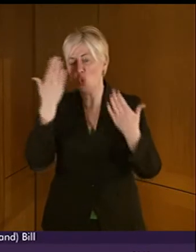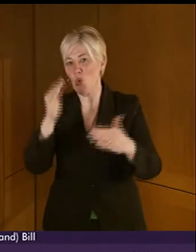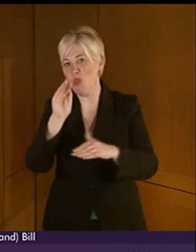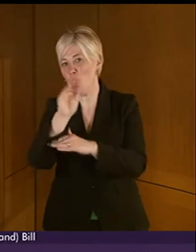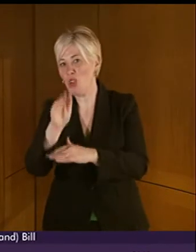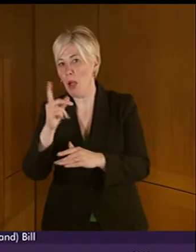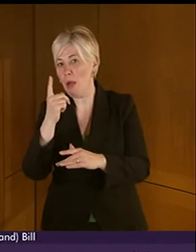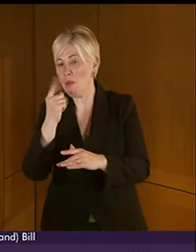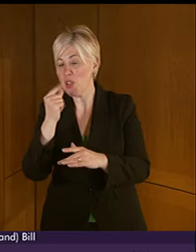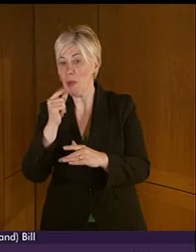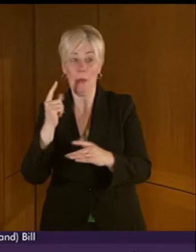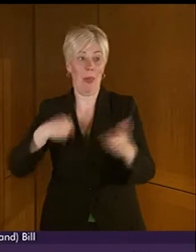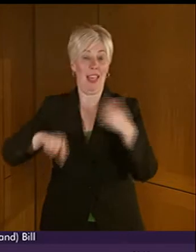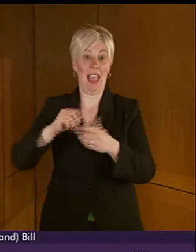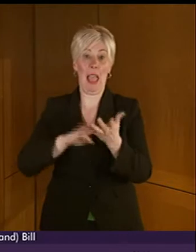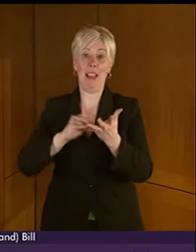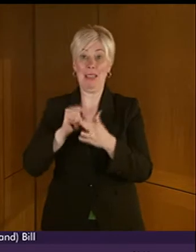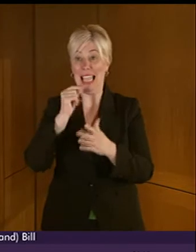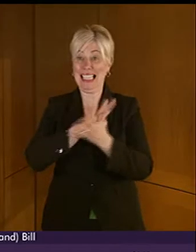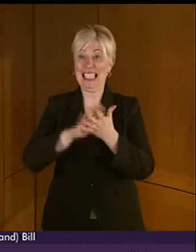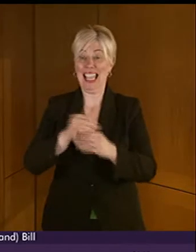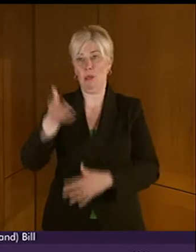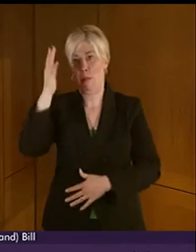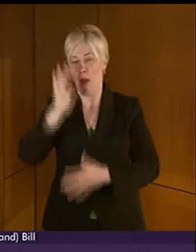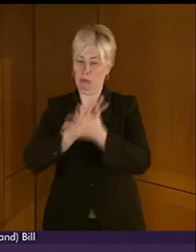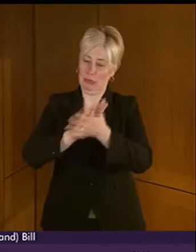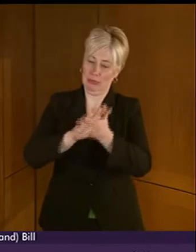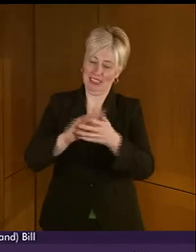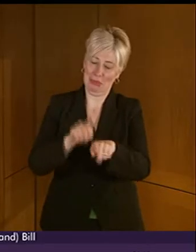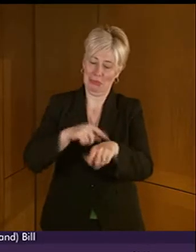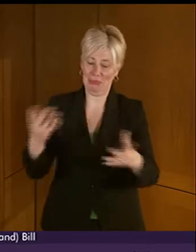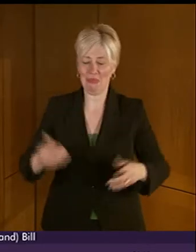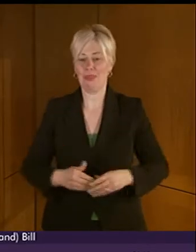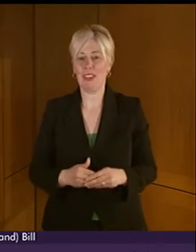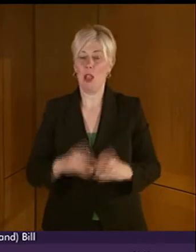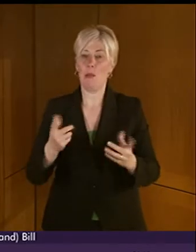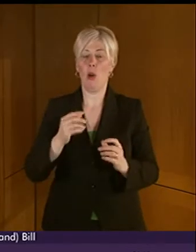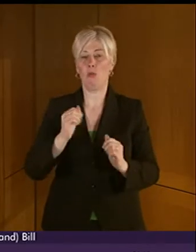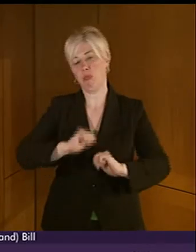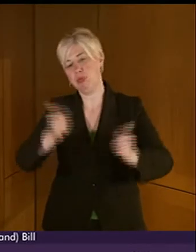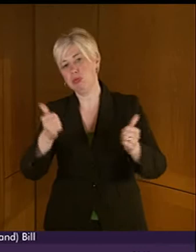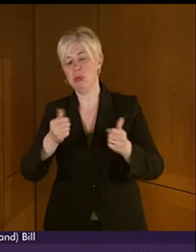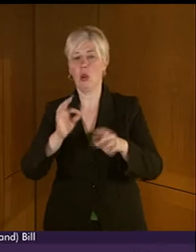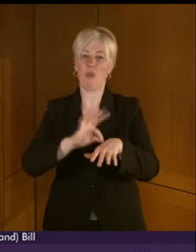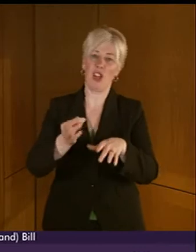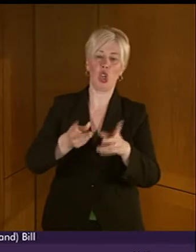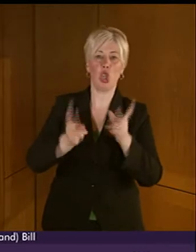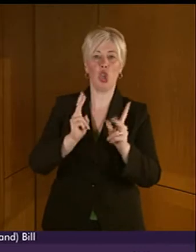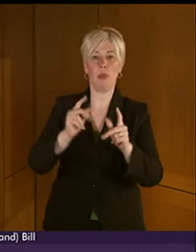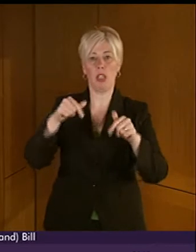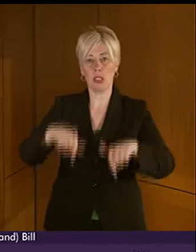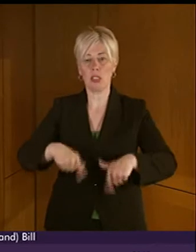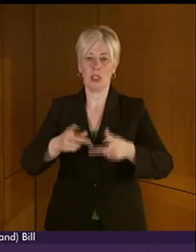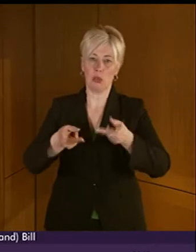of BSL communication. Of course, we do, however, have our wonderful professional interpreters with us today to help.